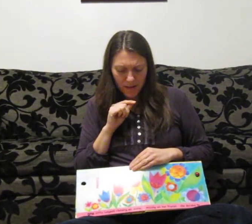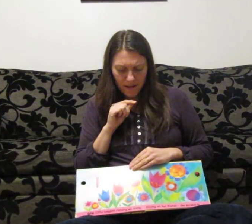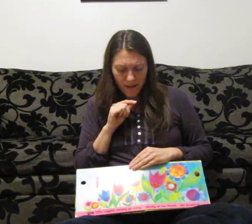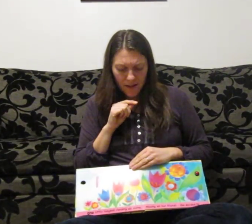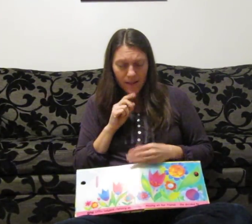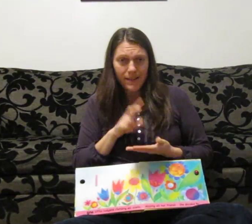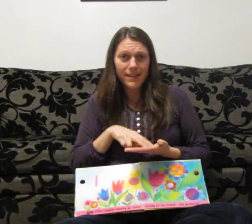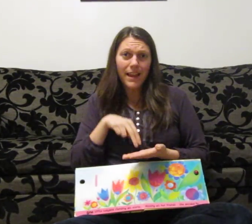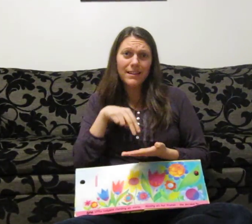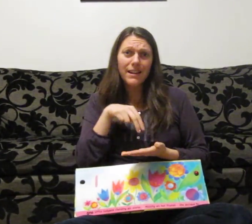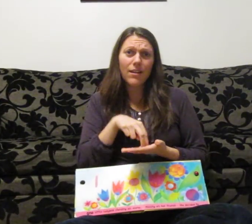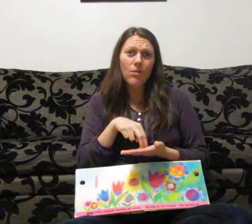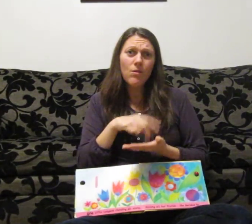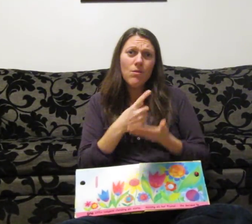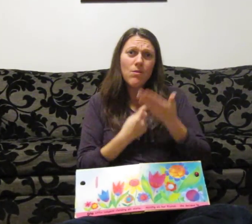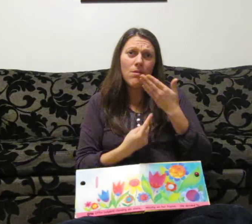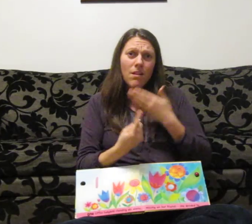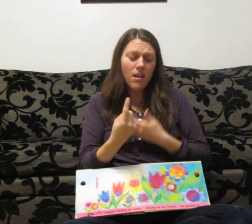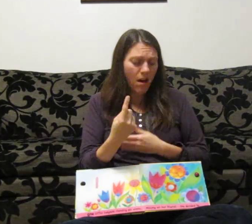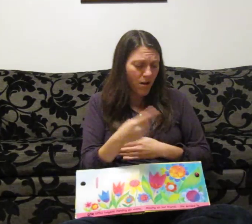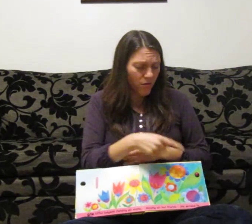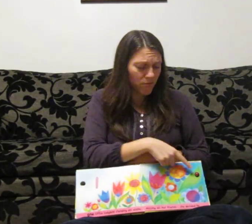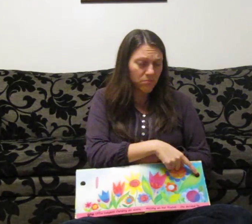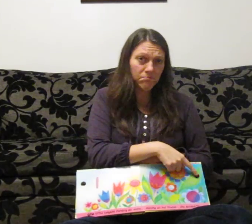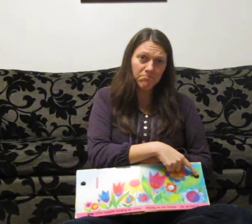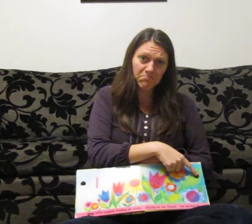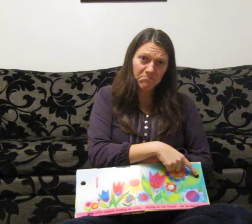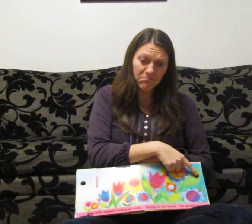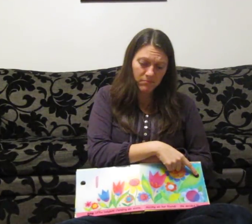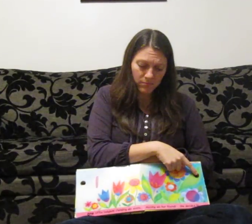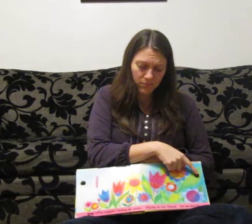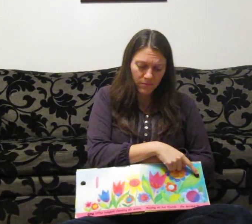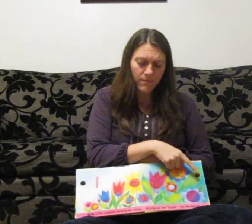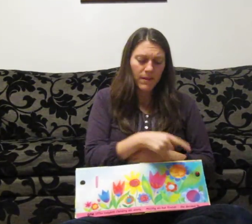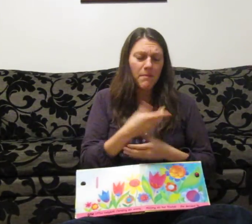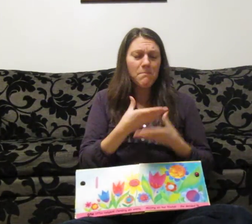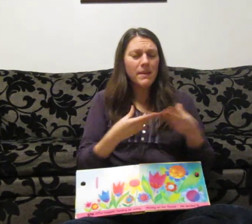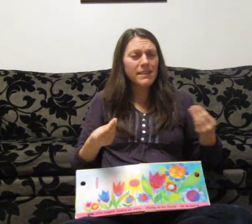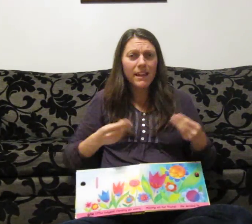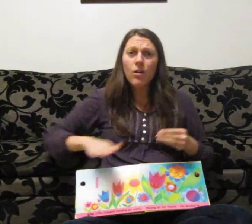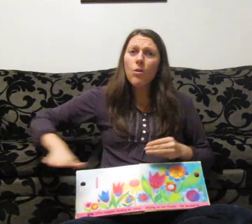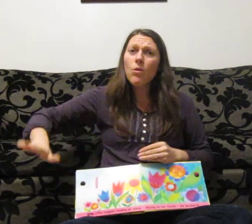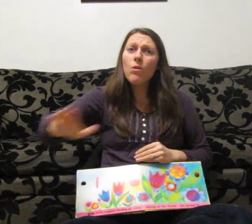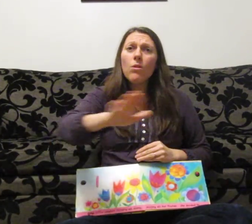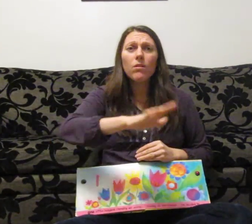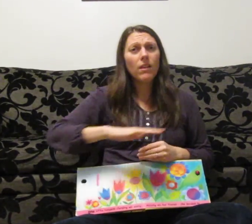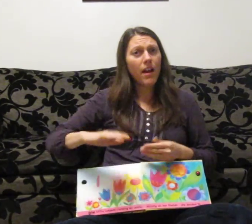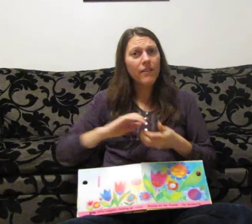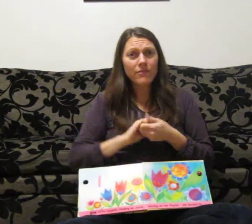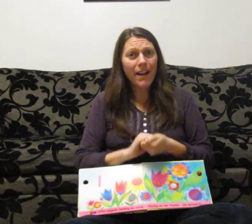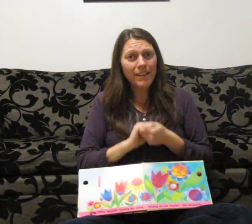standing all alone missing all her friends.